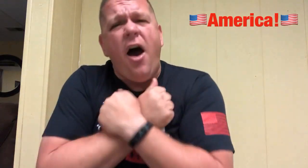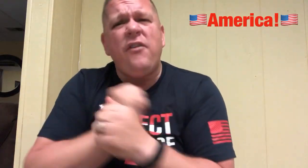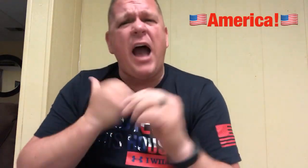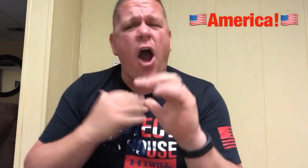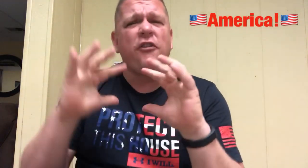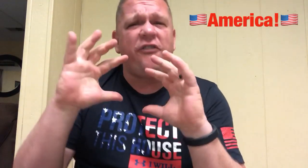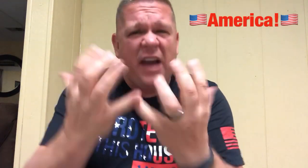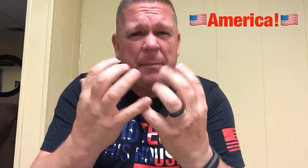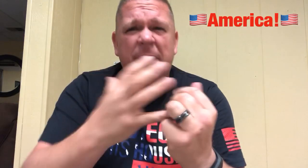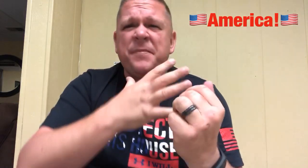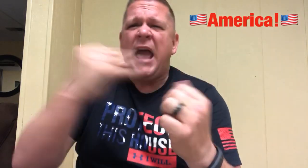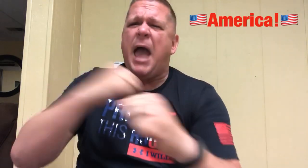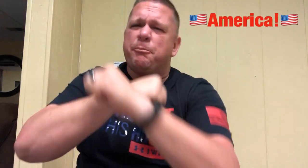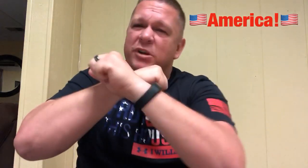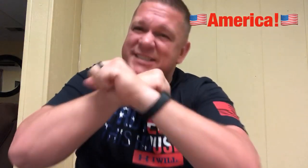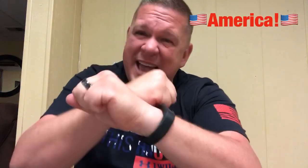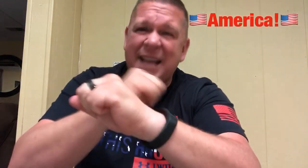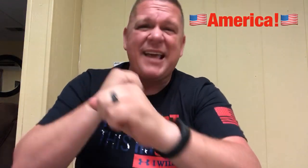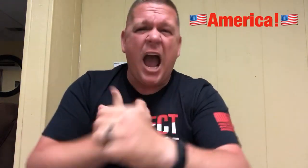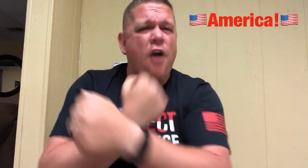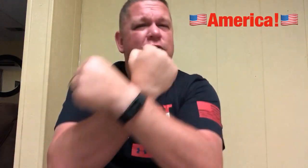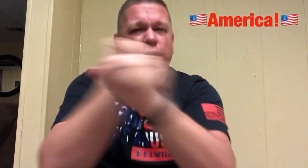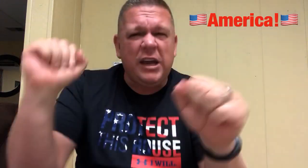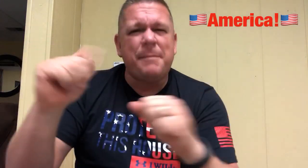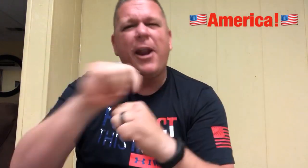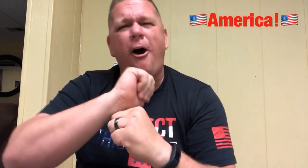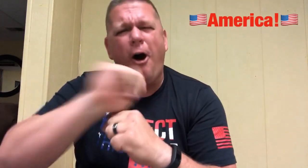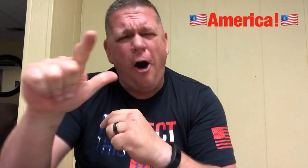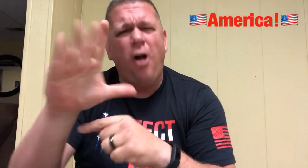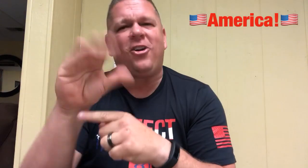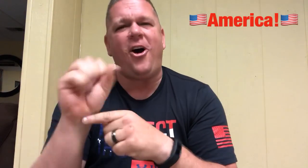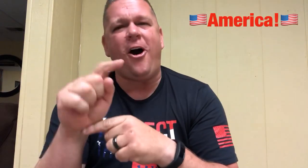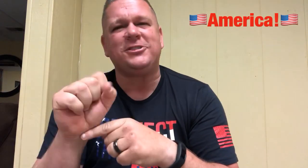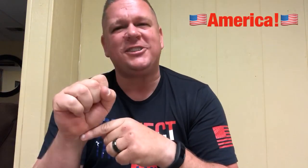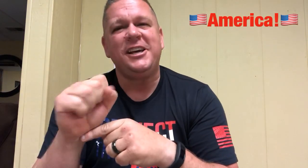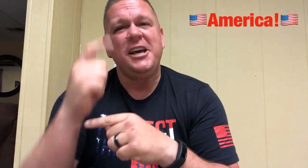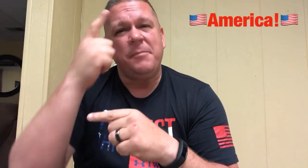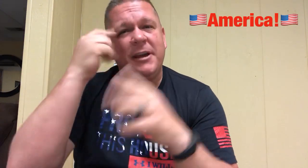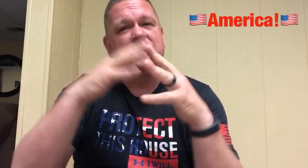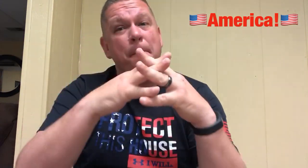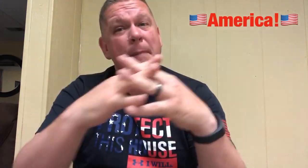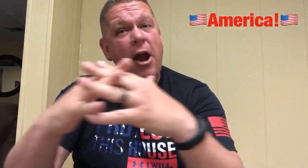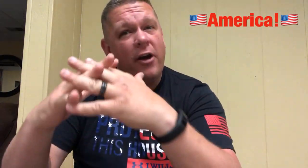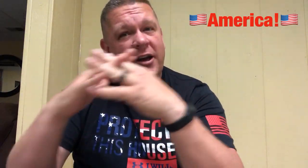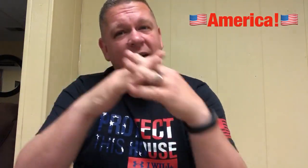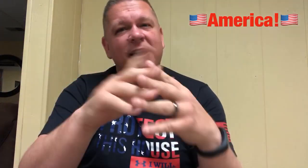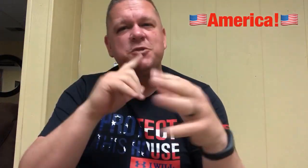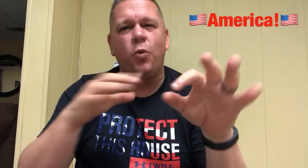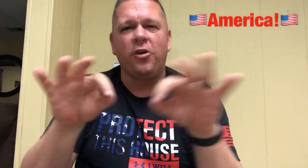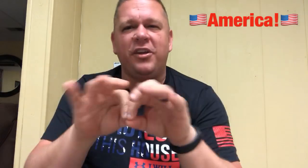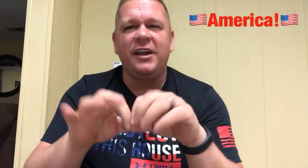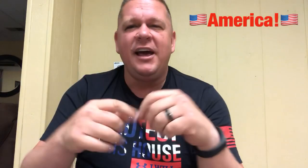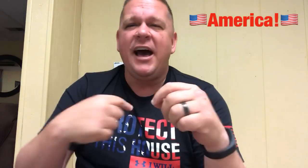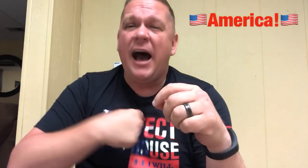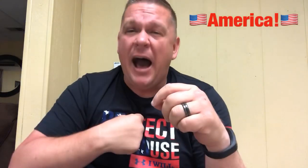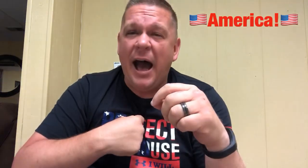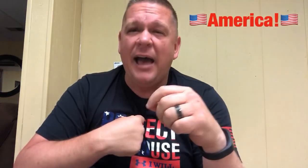Love our family and protect our freedom at all costs because America is worth it. I